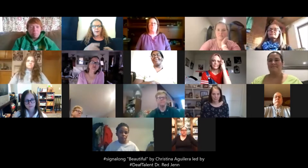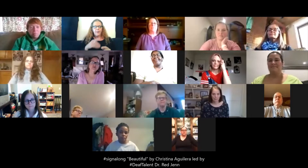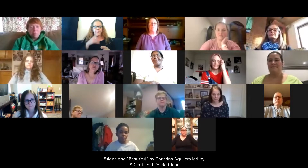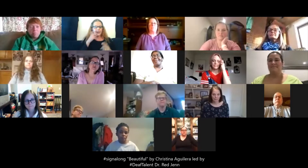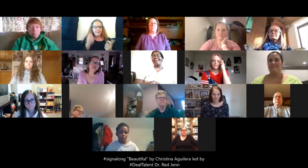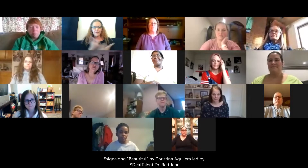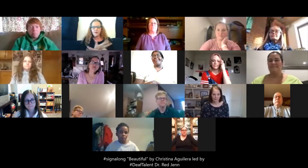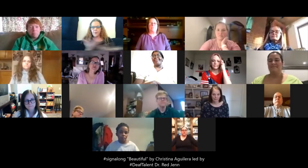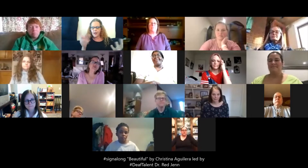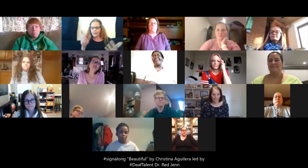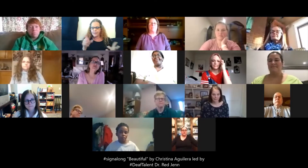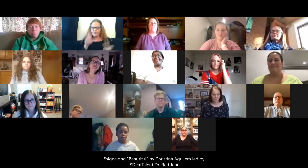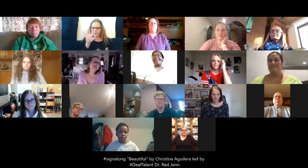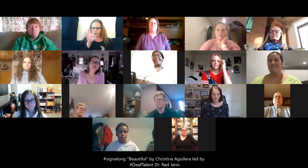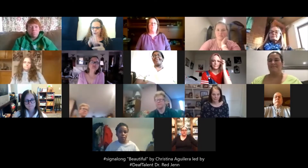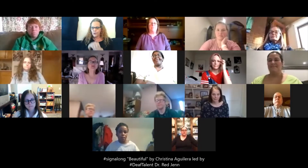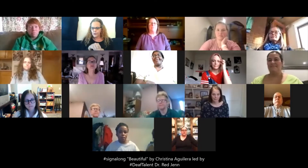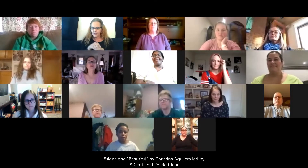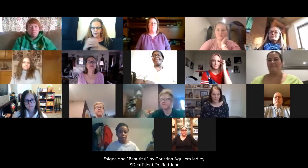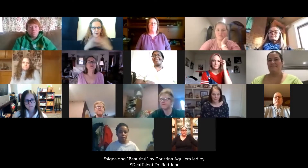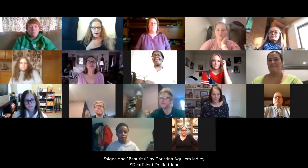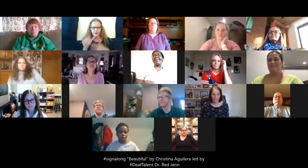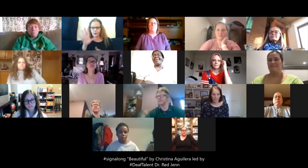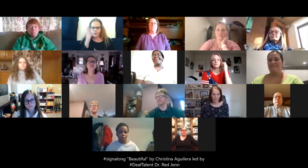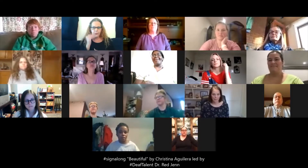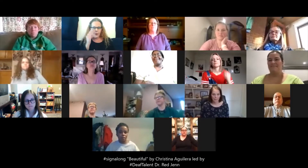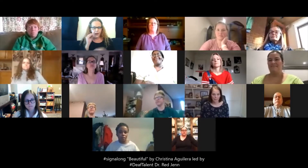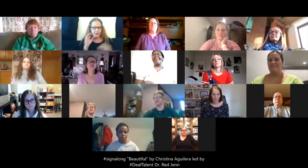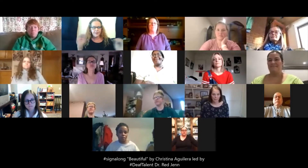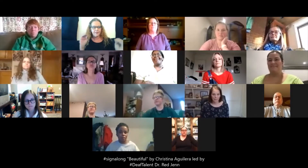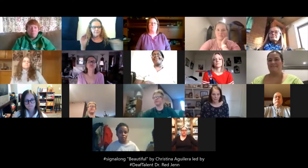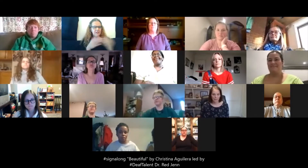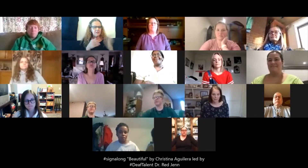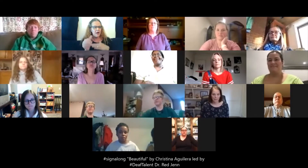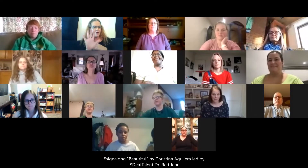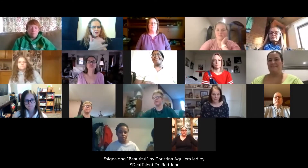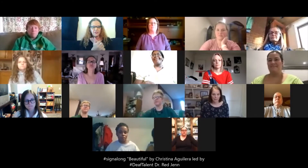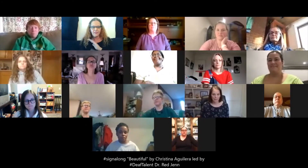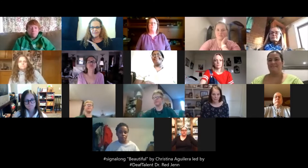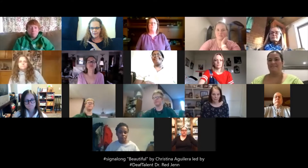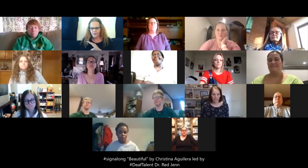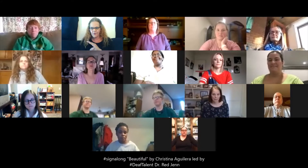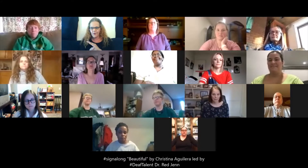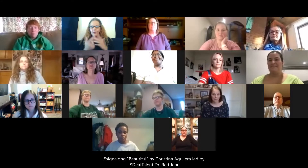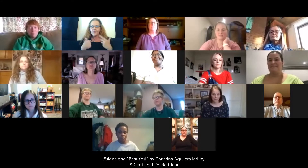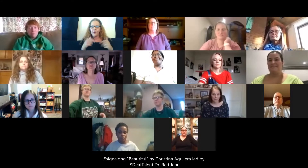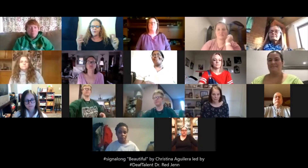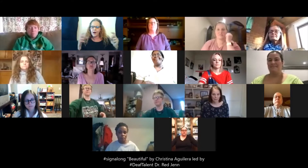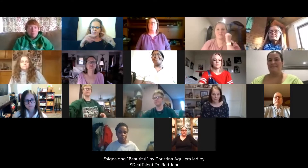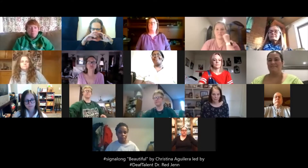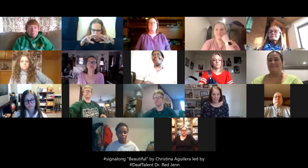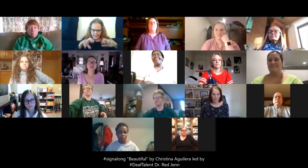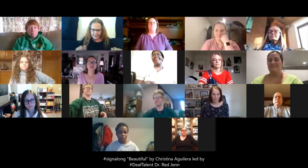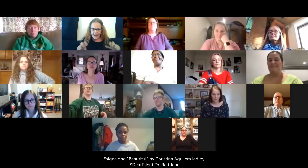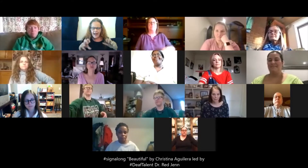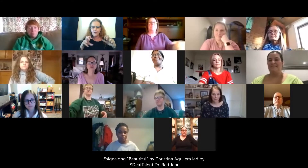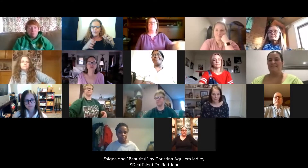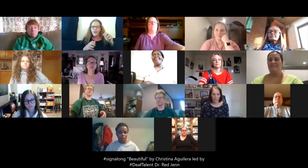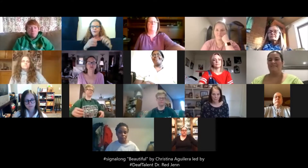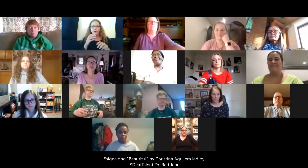Because everybody needs to be included, no matter your experience, and it doesn't matter your skill level. So I try to break it down to